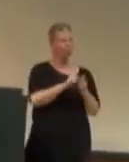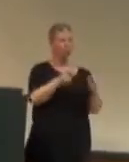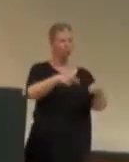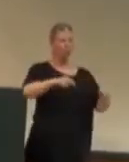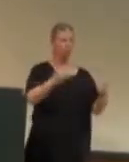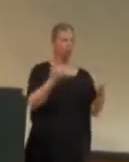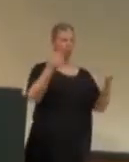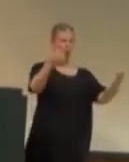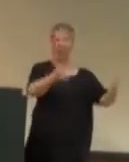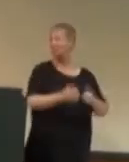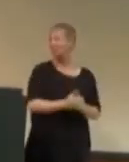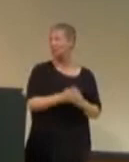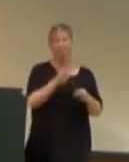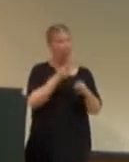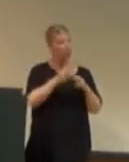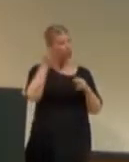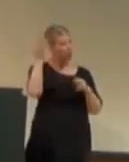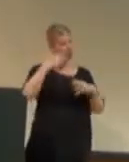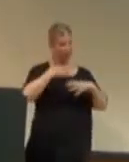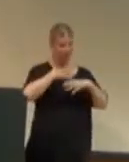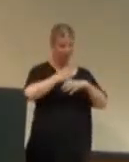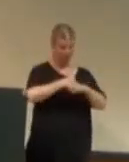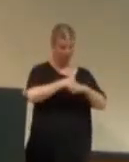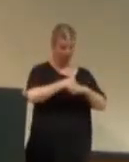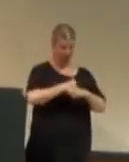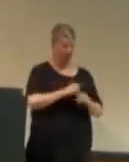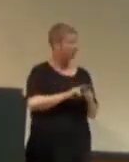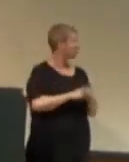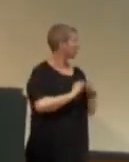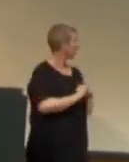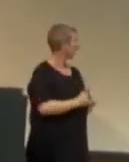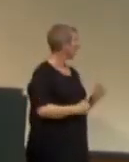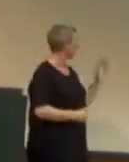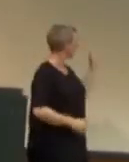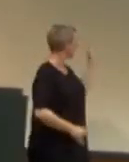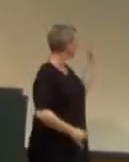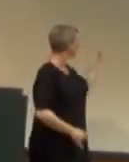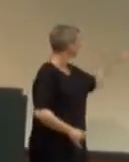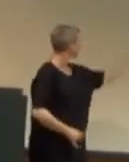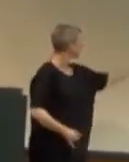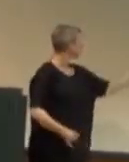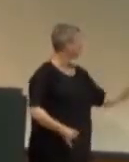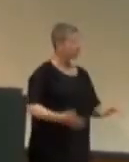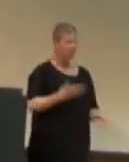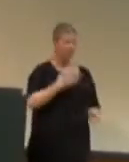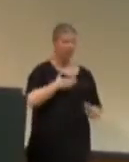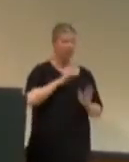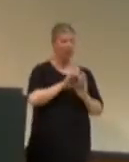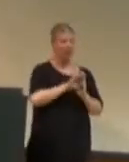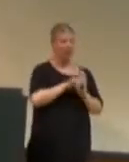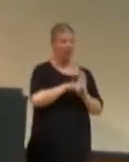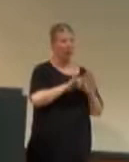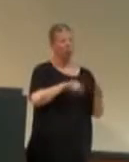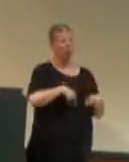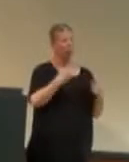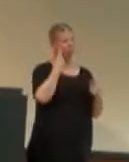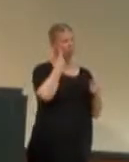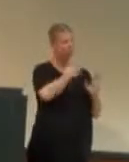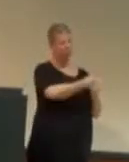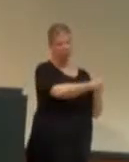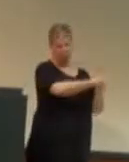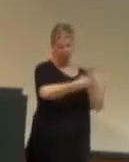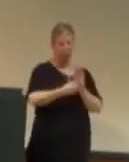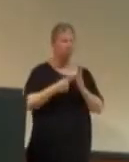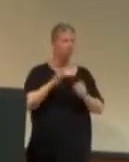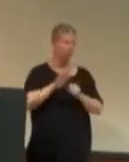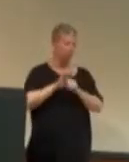Here's a little presentation summary. So, I'm gonna begin by talking about my background, what I've done for visibility in education. I'm